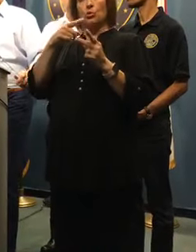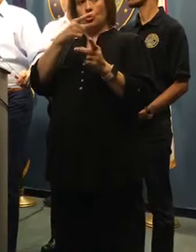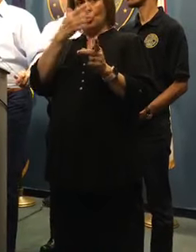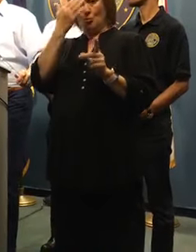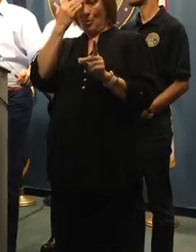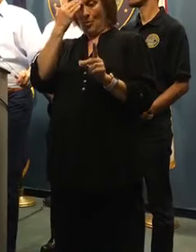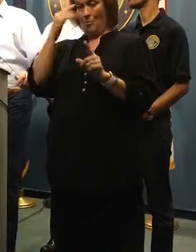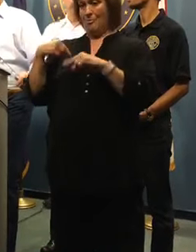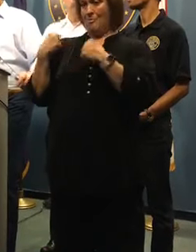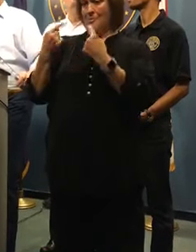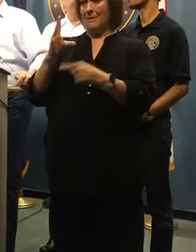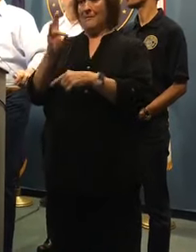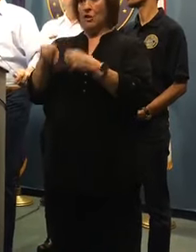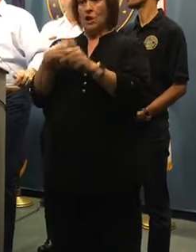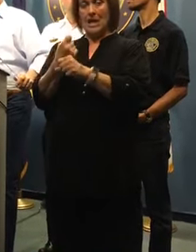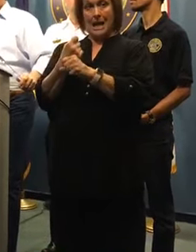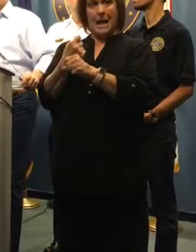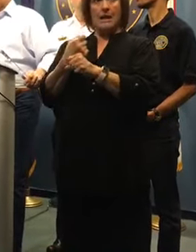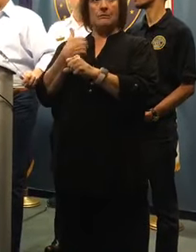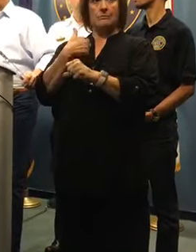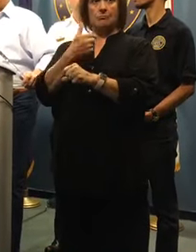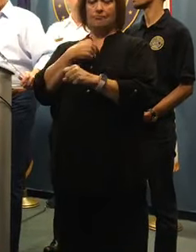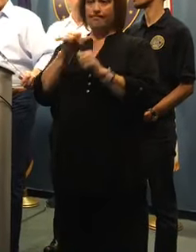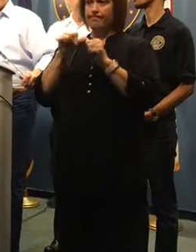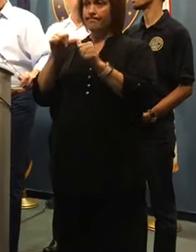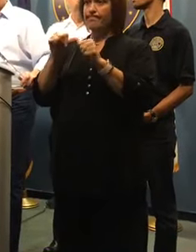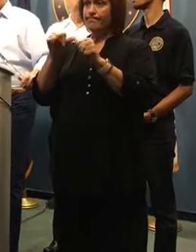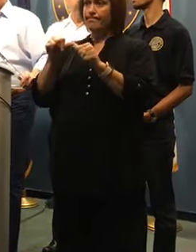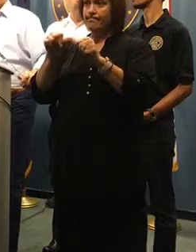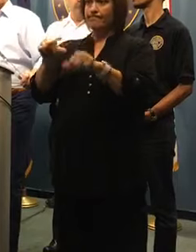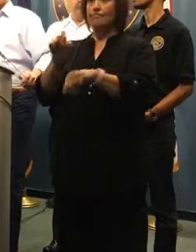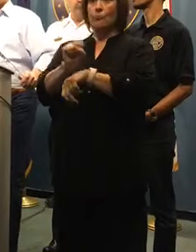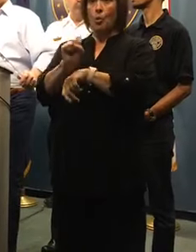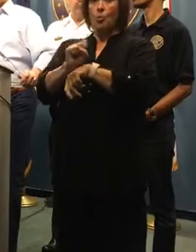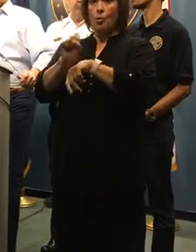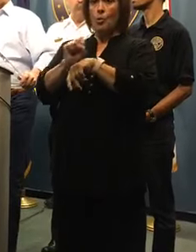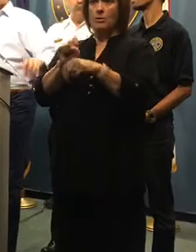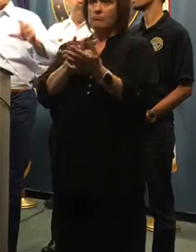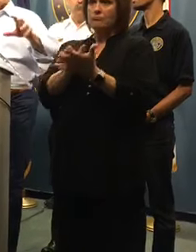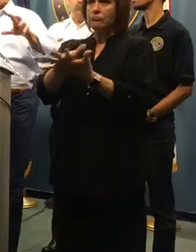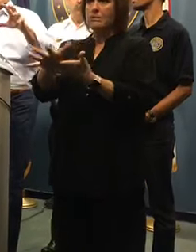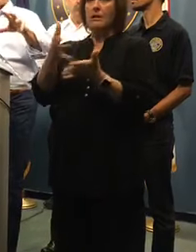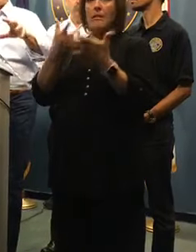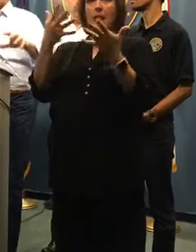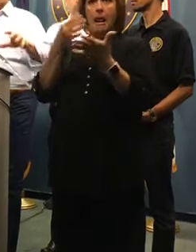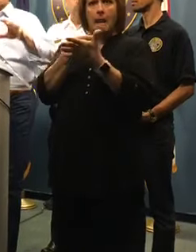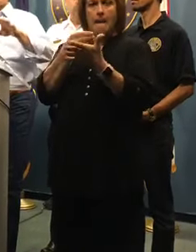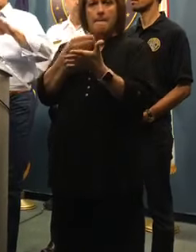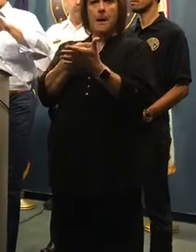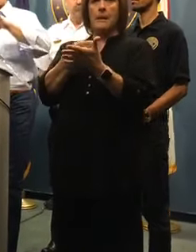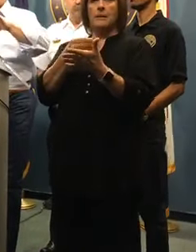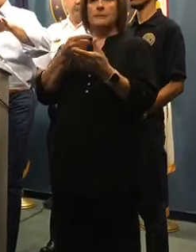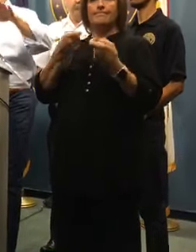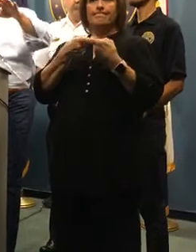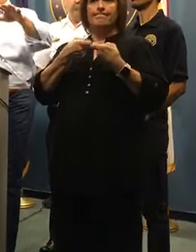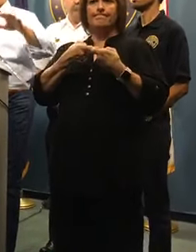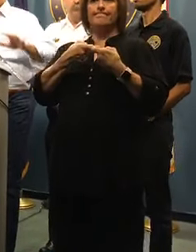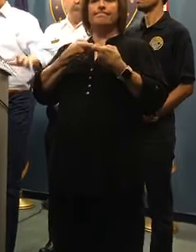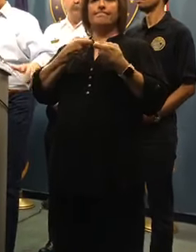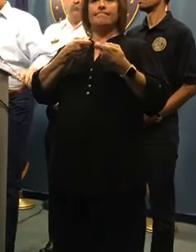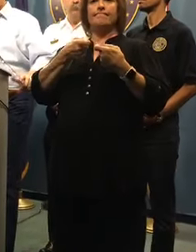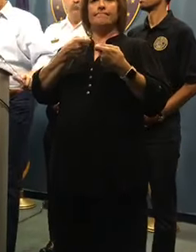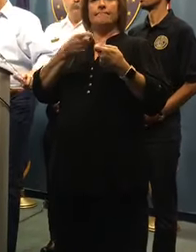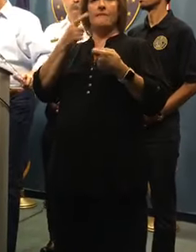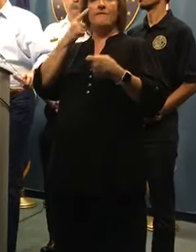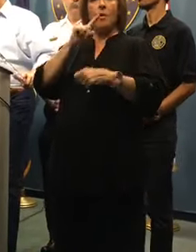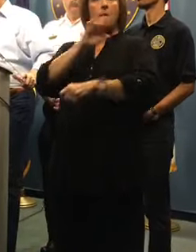years, we have been working mightily and have spent a huge amount of money rebuilding the power sources and other things at the